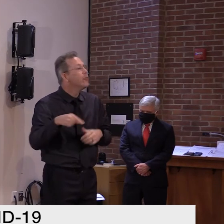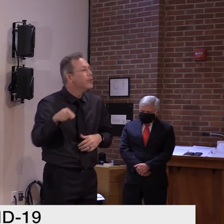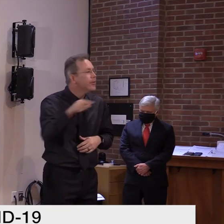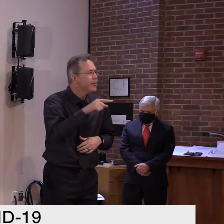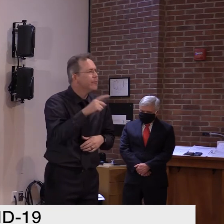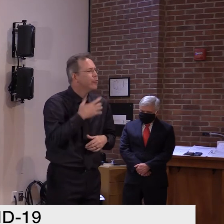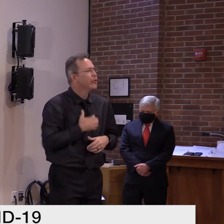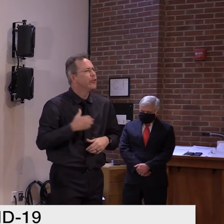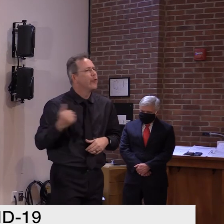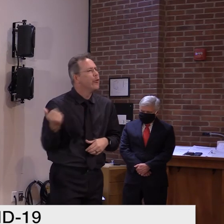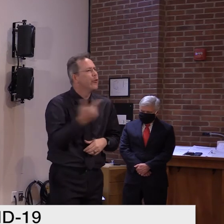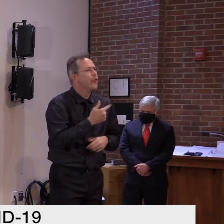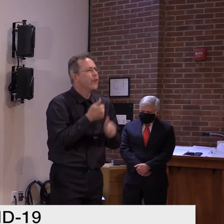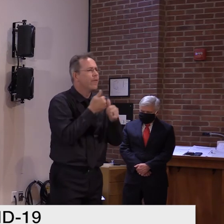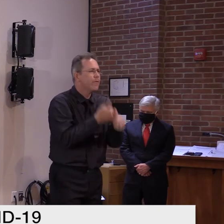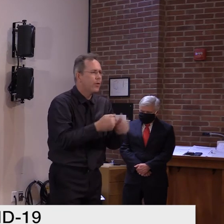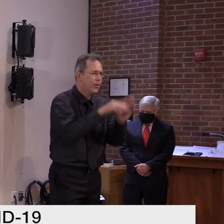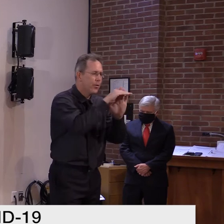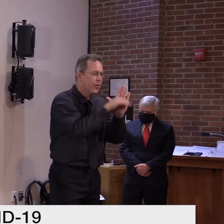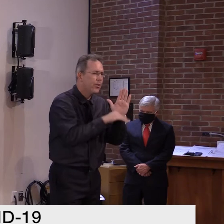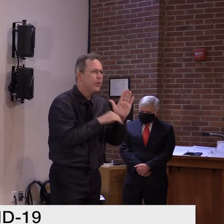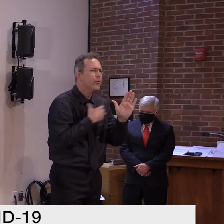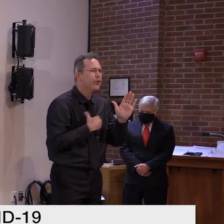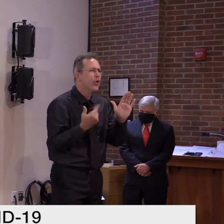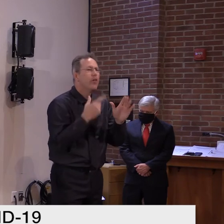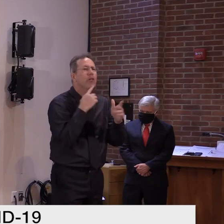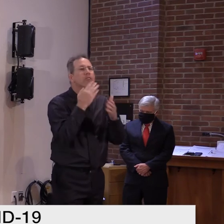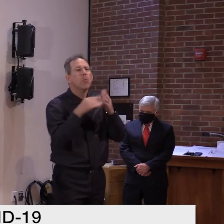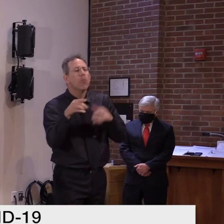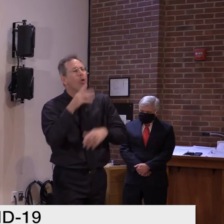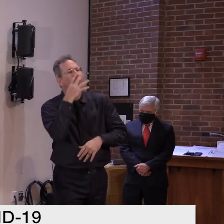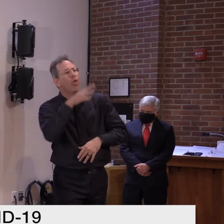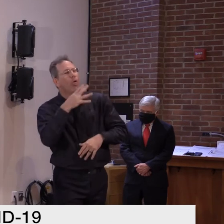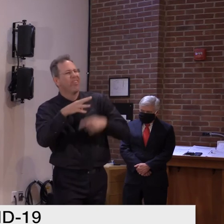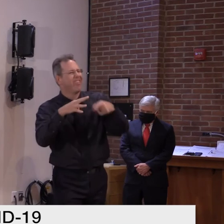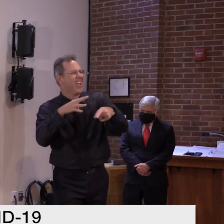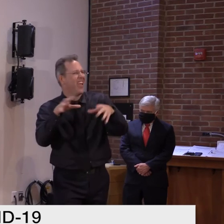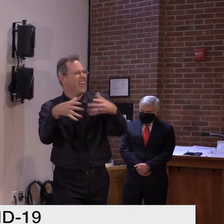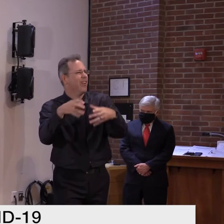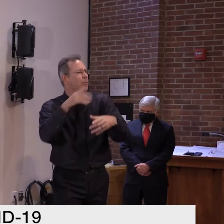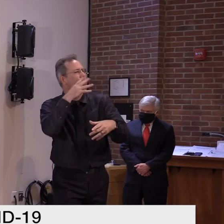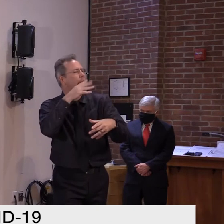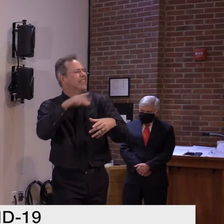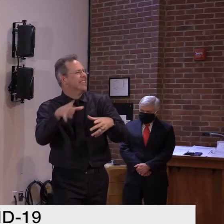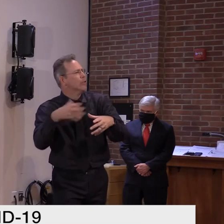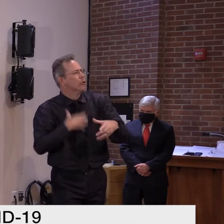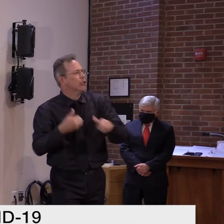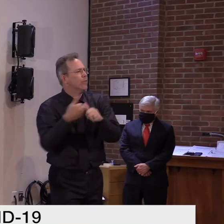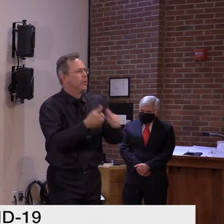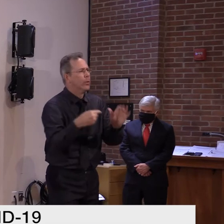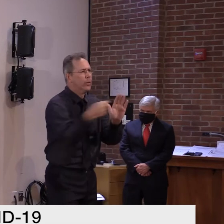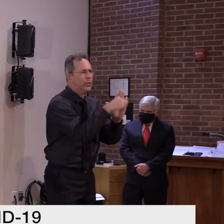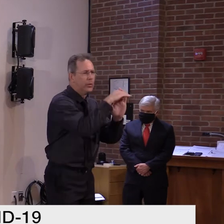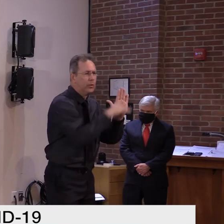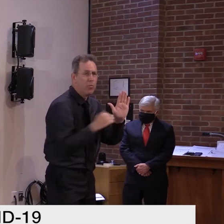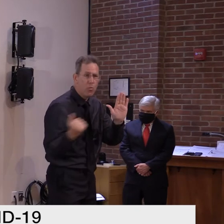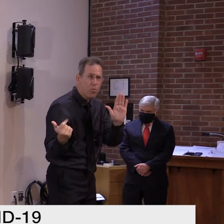some hesitancy and, and some missteps. So, if the guidance is invented here too, our numbers would not look like this right now.